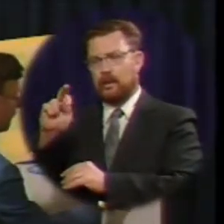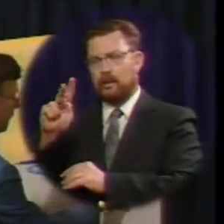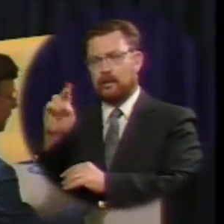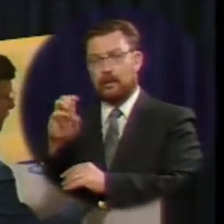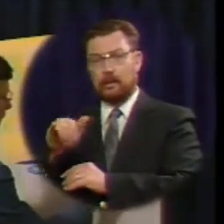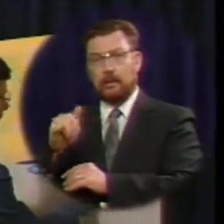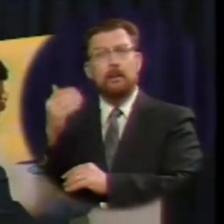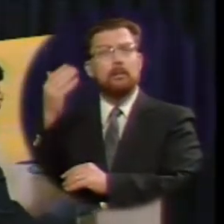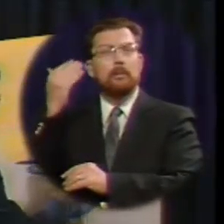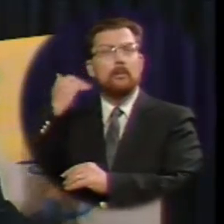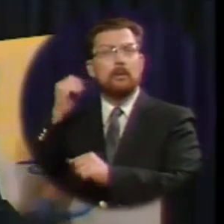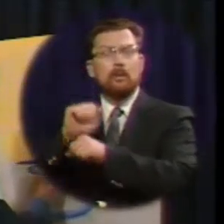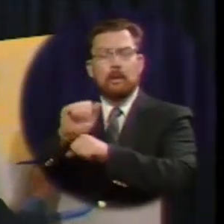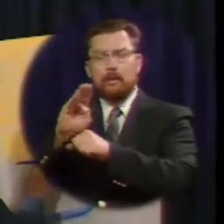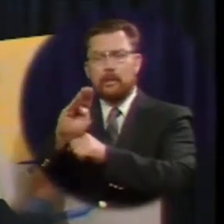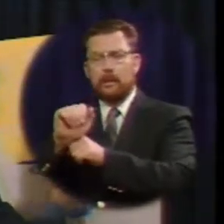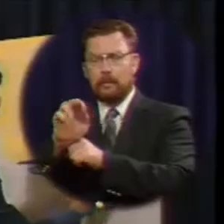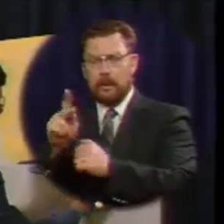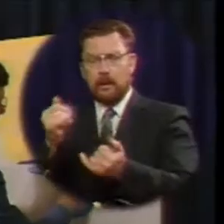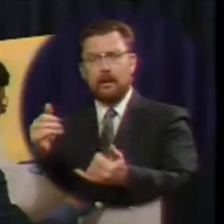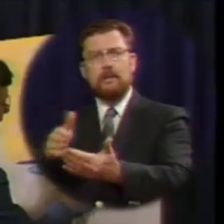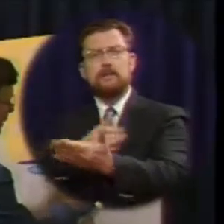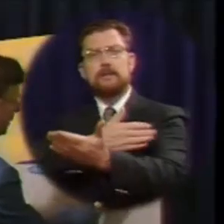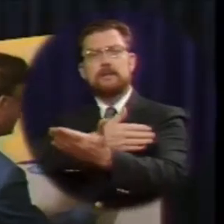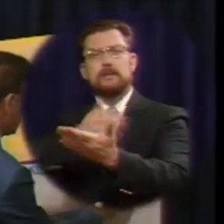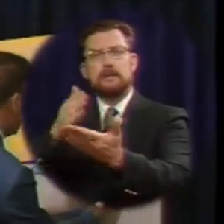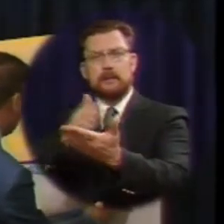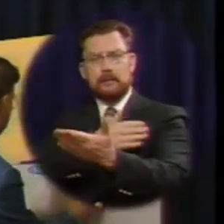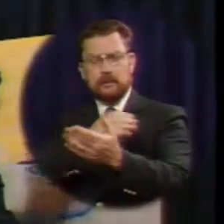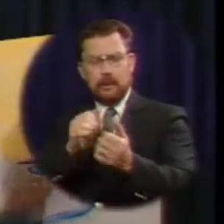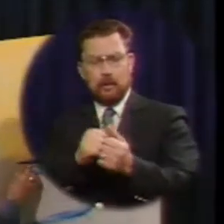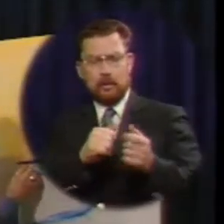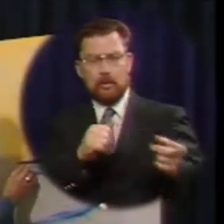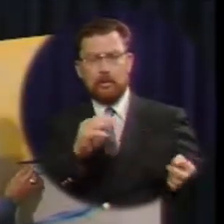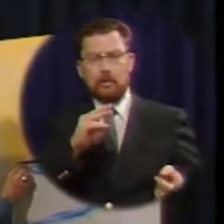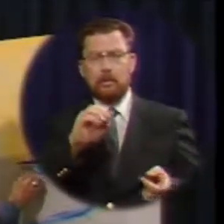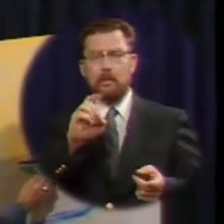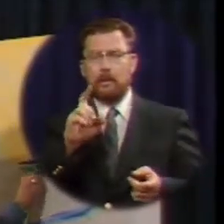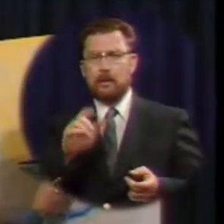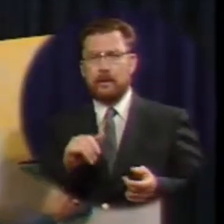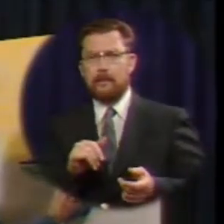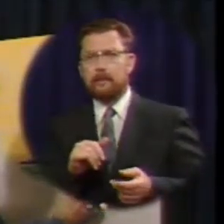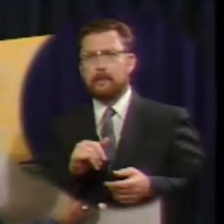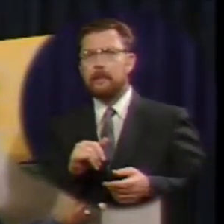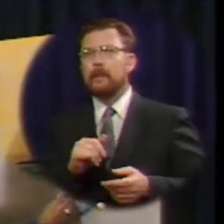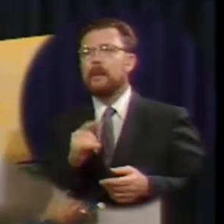bank clerk who now sang the gospel in the power of God it was the year